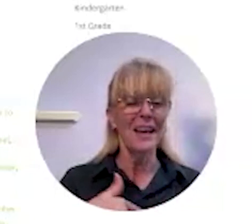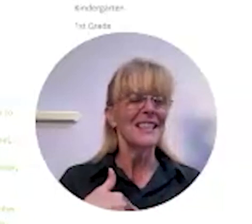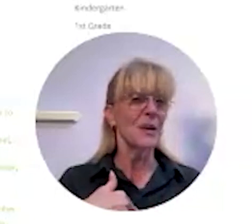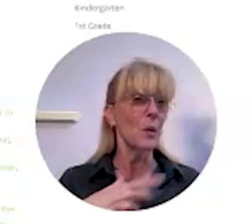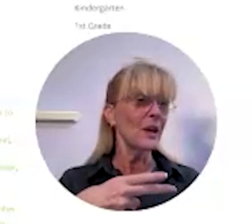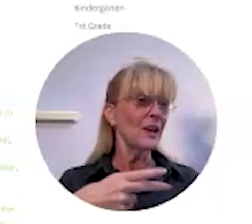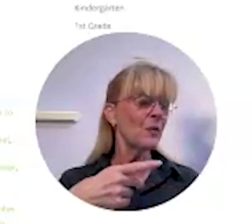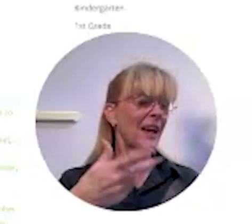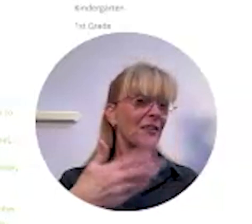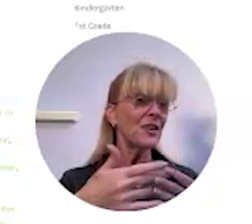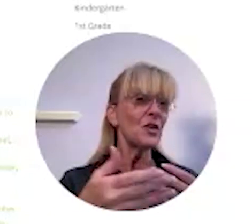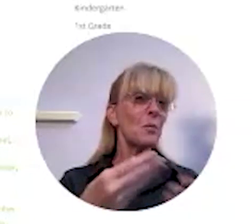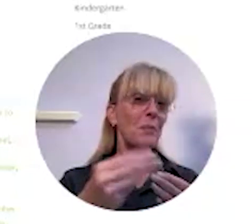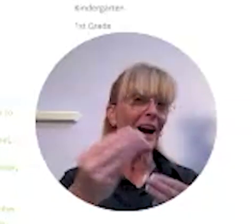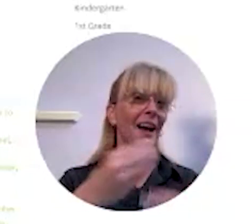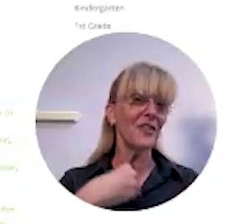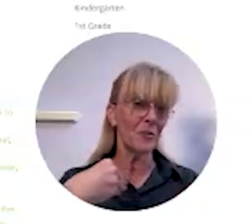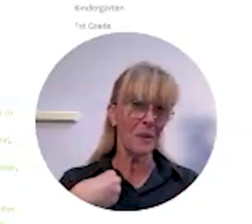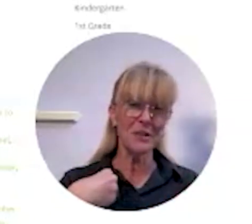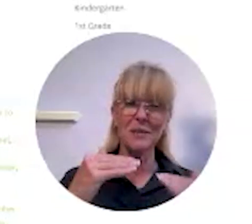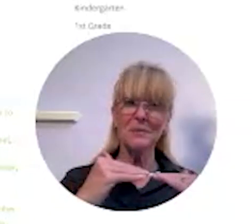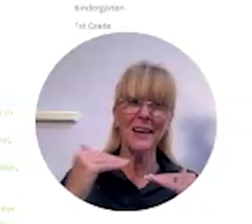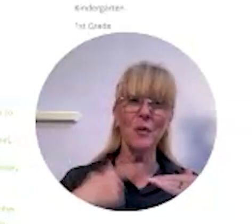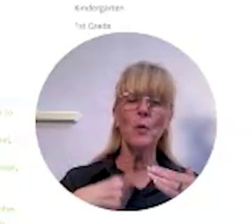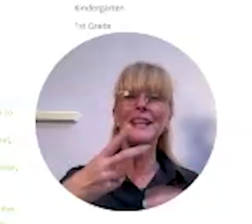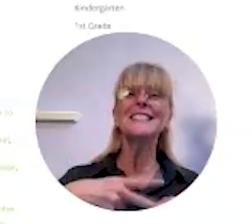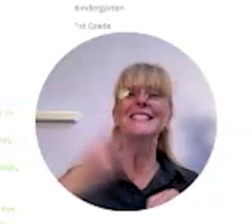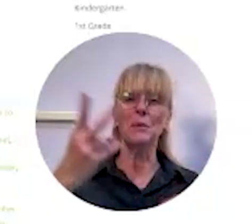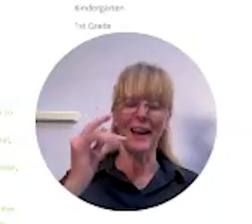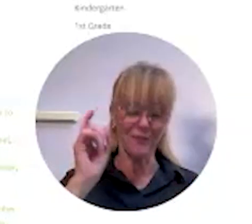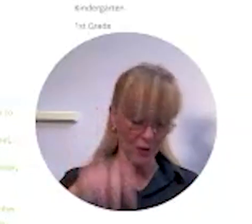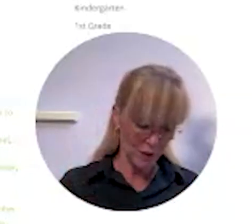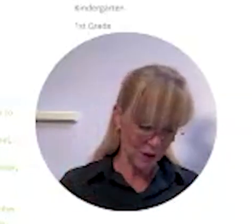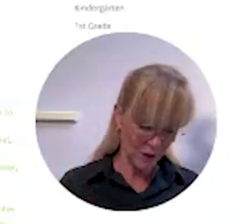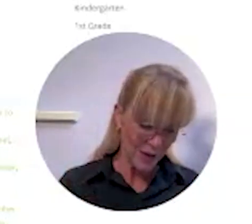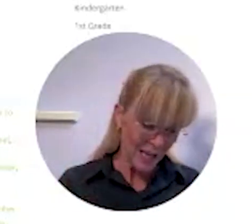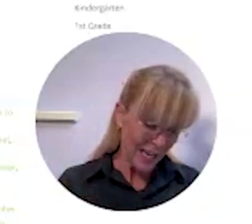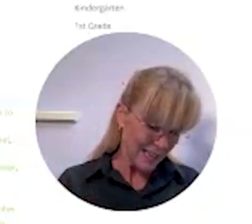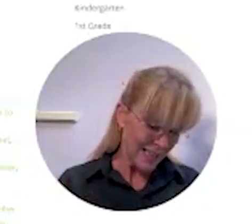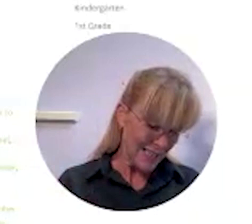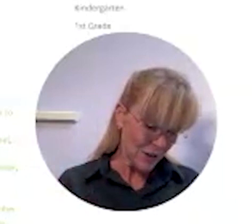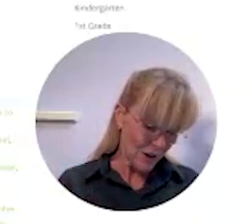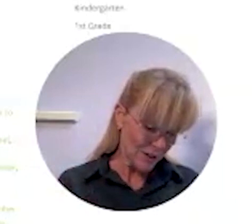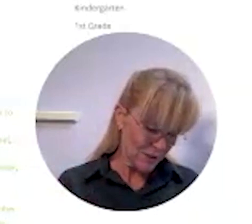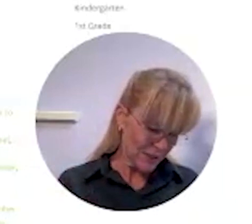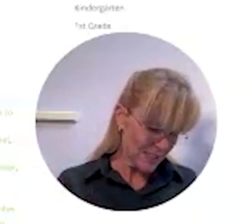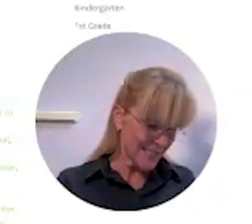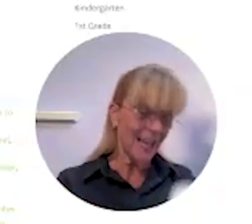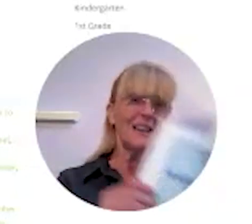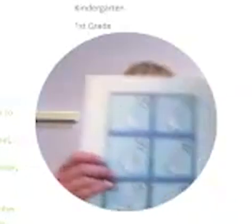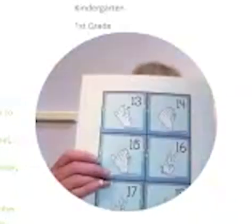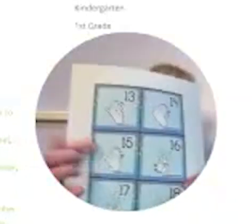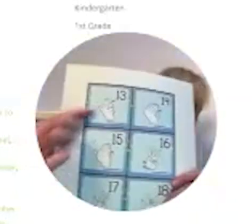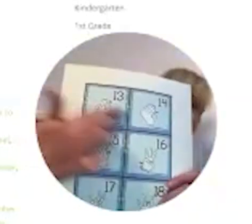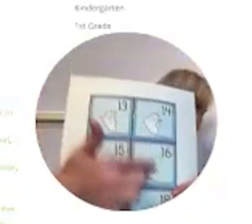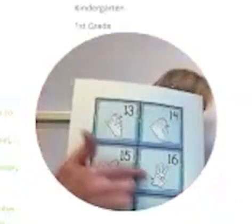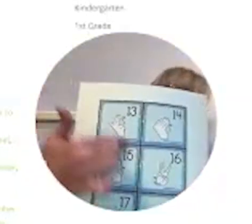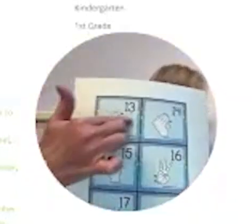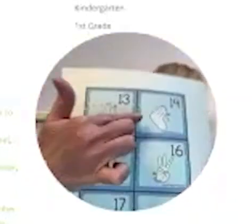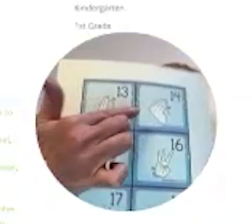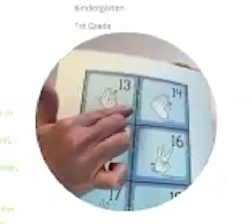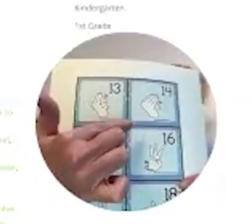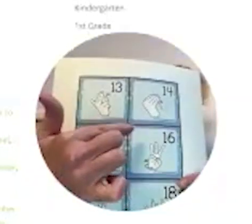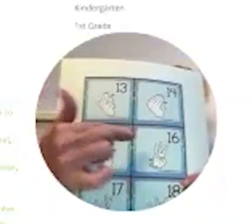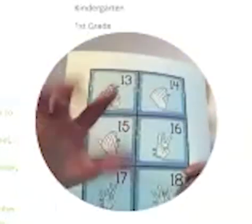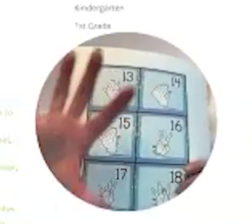um so when whatever you buy your membership level we double that for you these are also in the set so as i